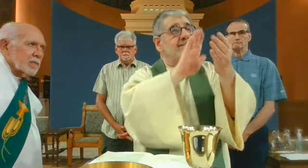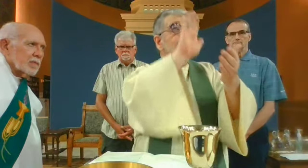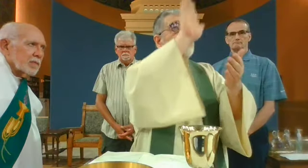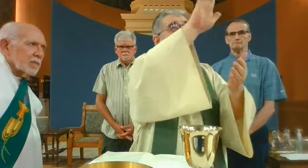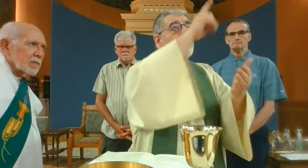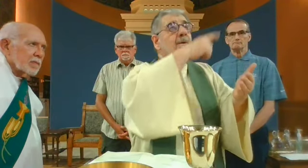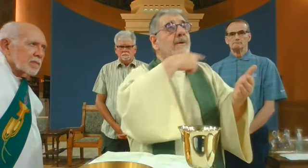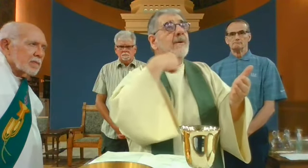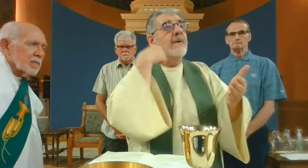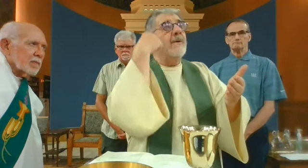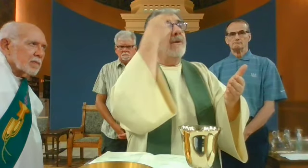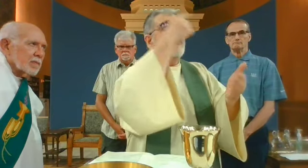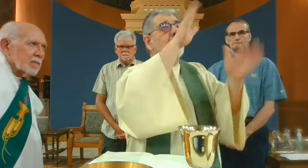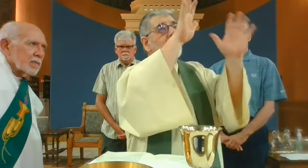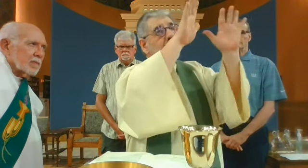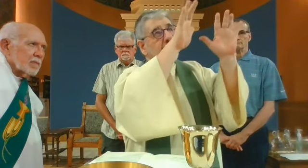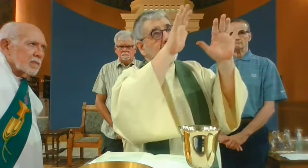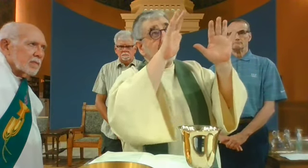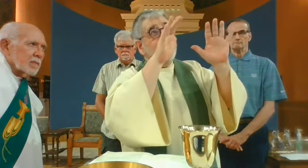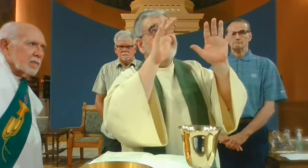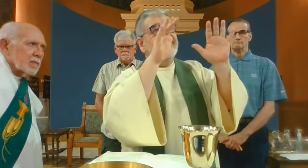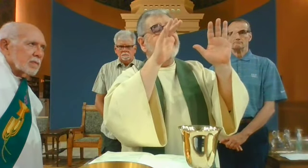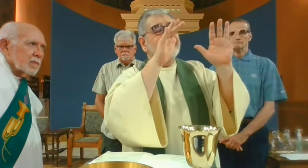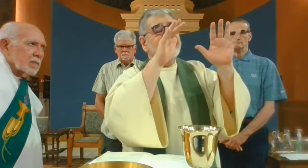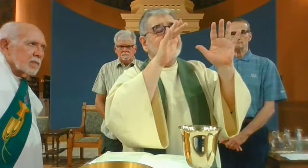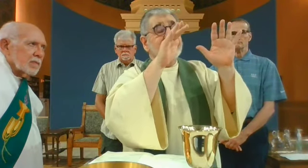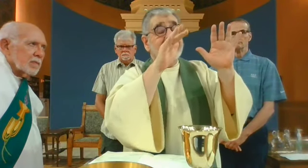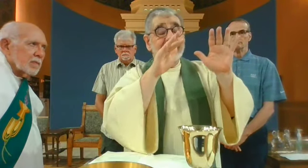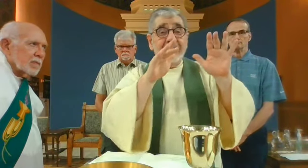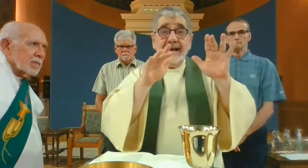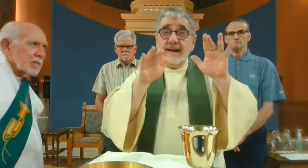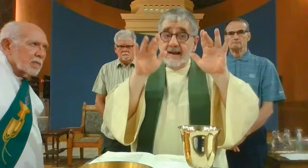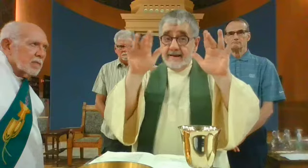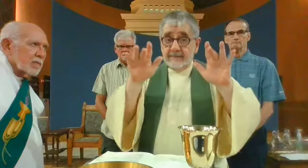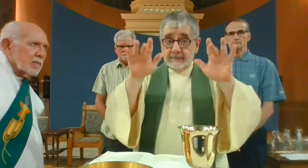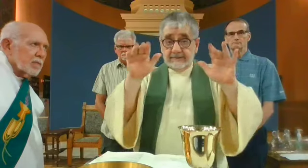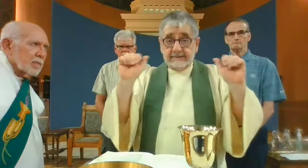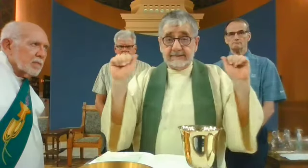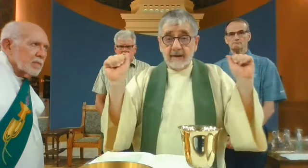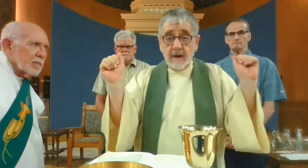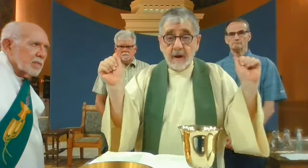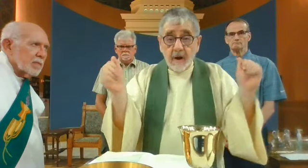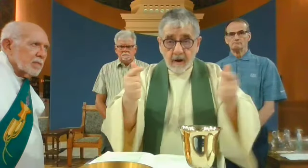And all who have died in your mercy, welcome them into the light of your face.